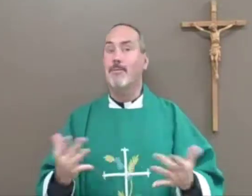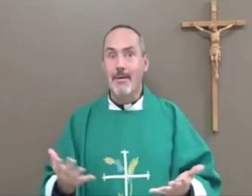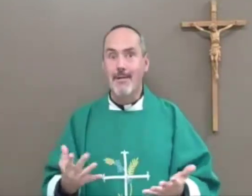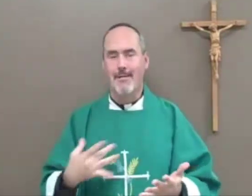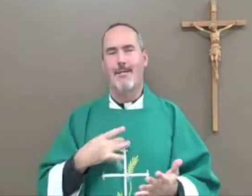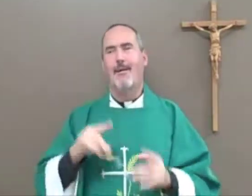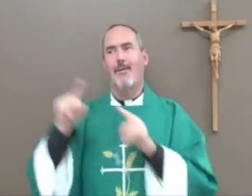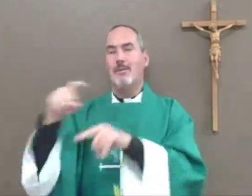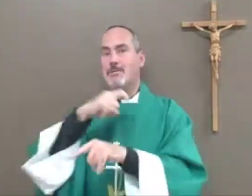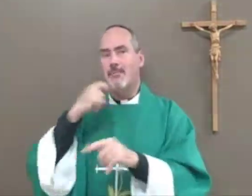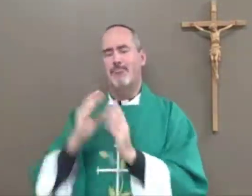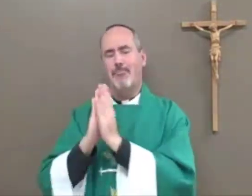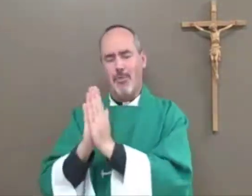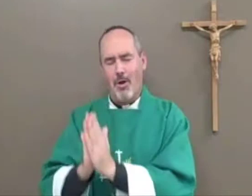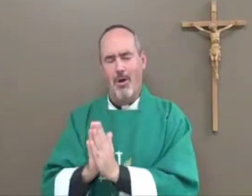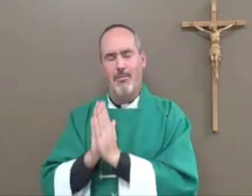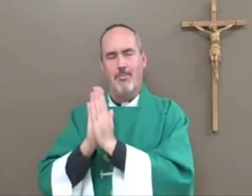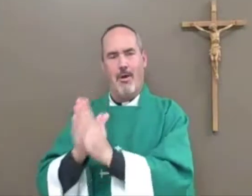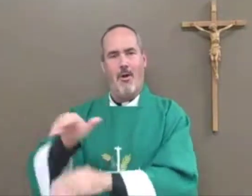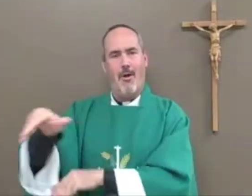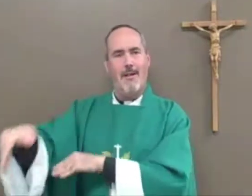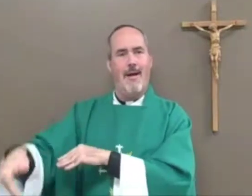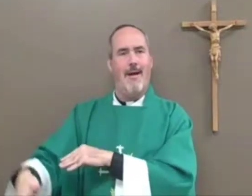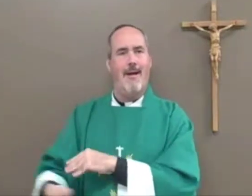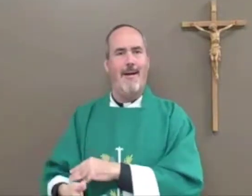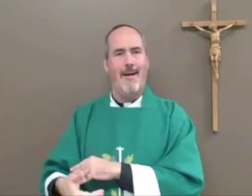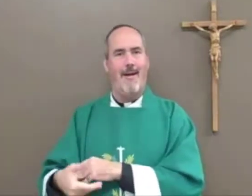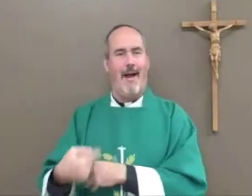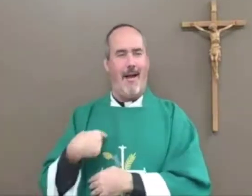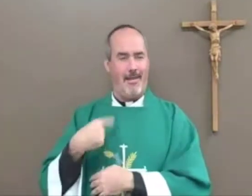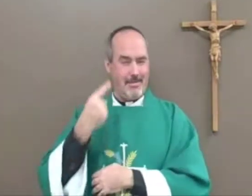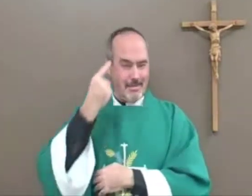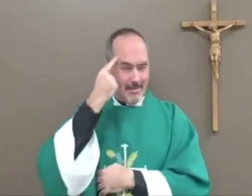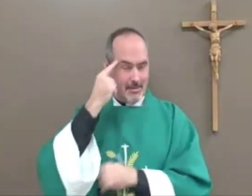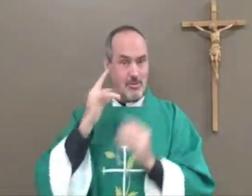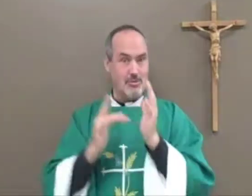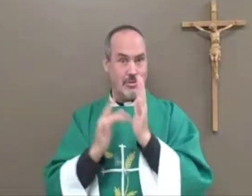we see that Jesus tended to go off by himself into the desert and spend the night.